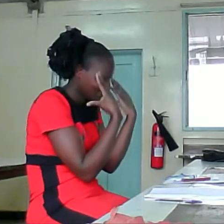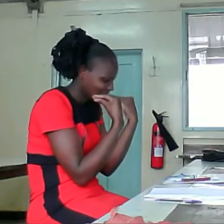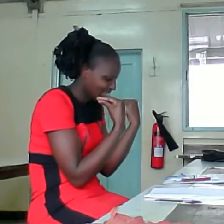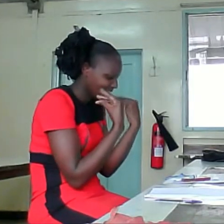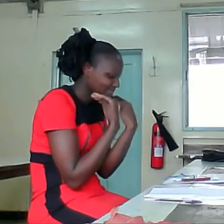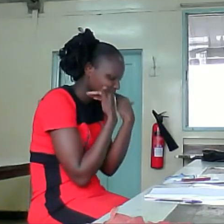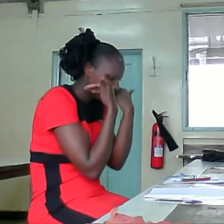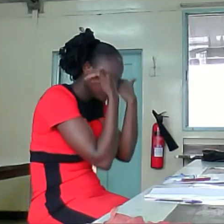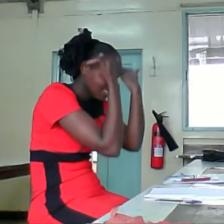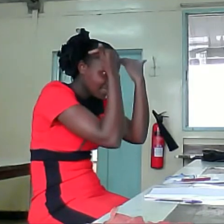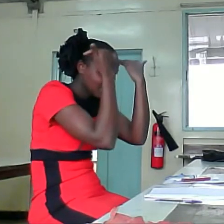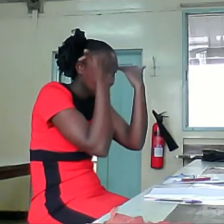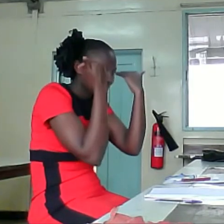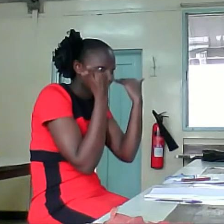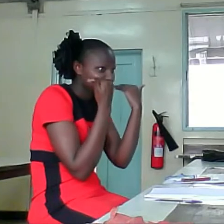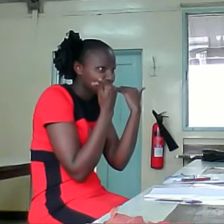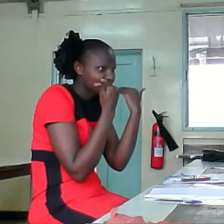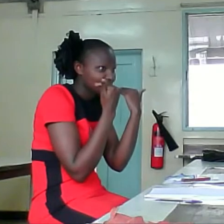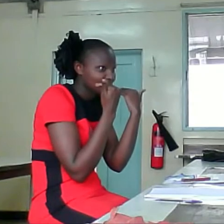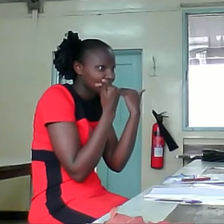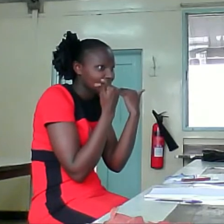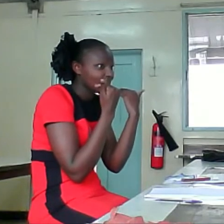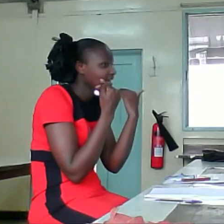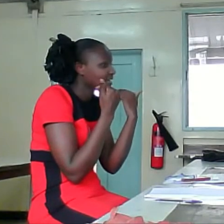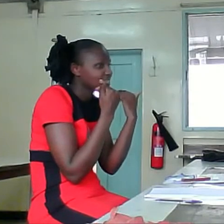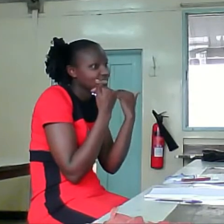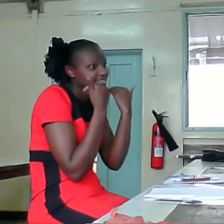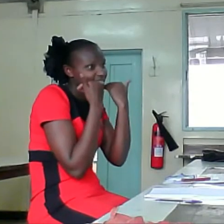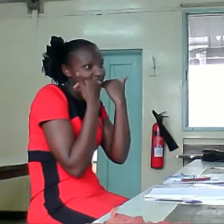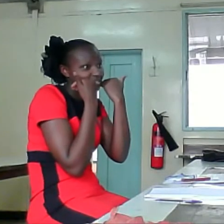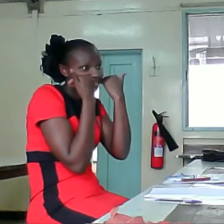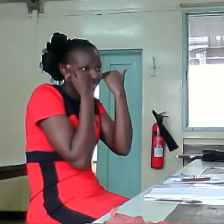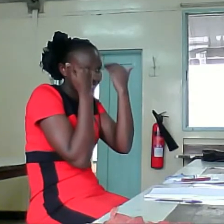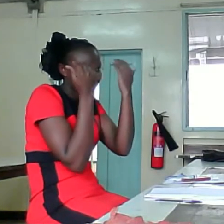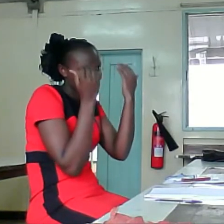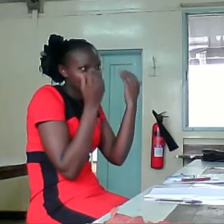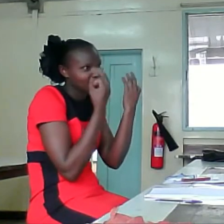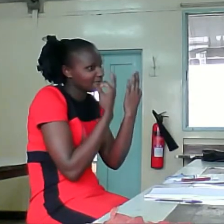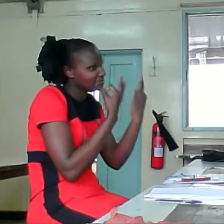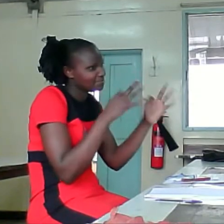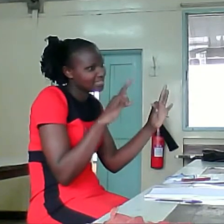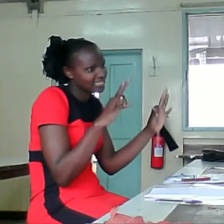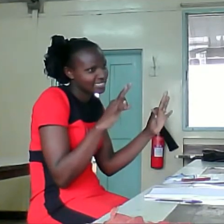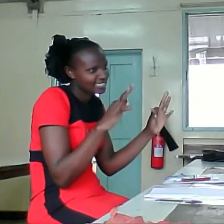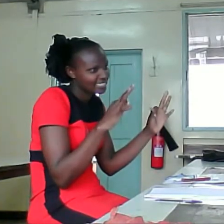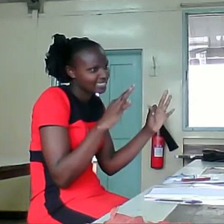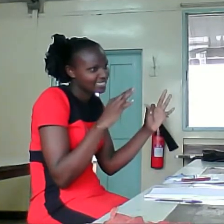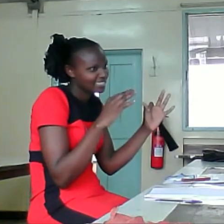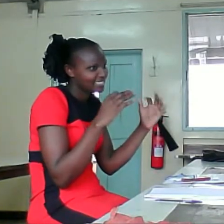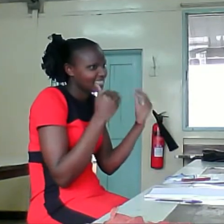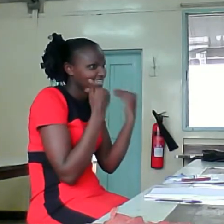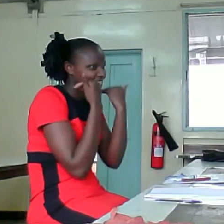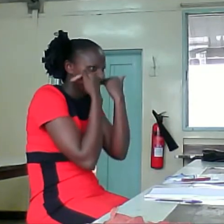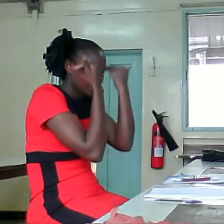Stress. Stress. free. Stress free. Stress